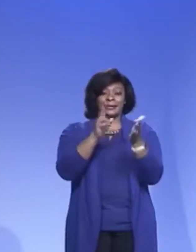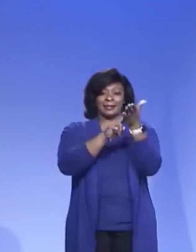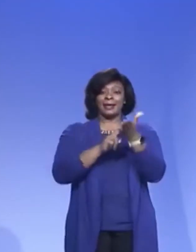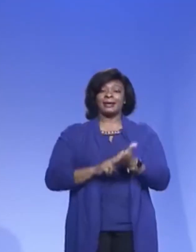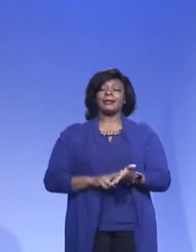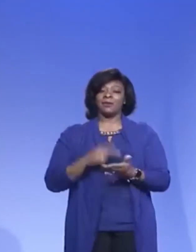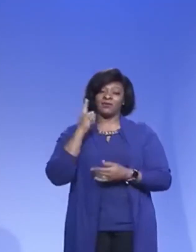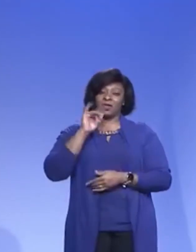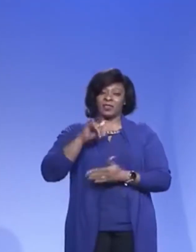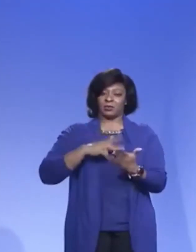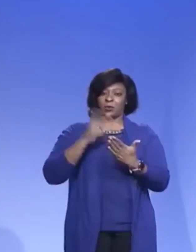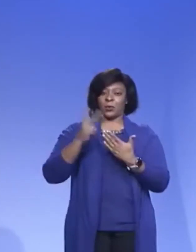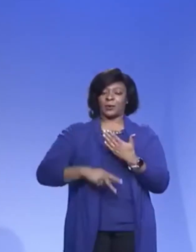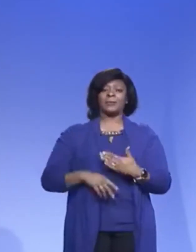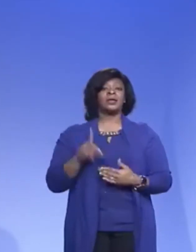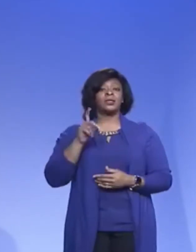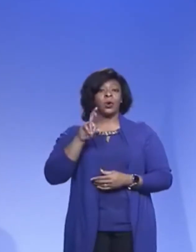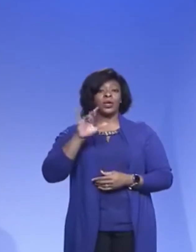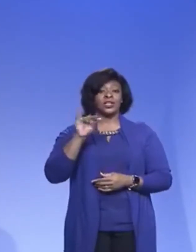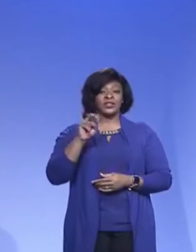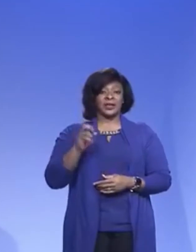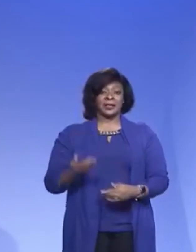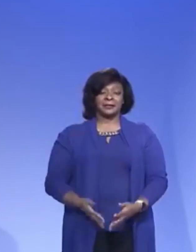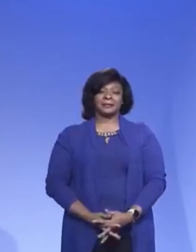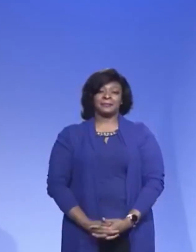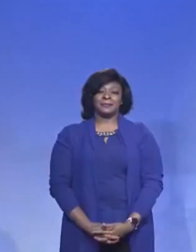for this program. Dr. Jain.